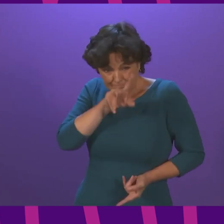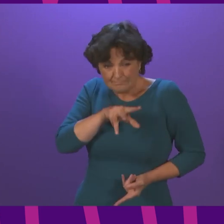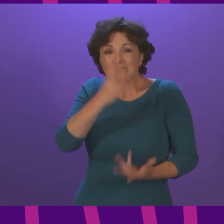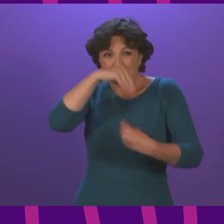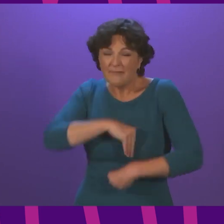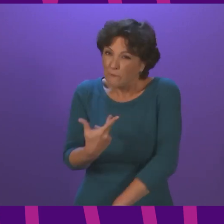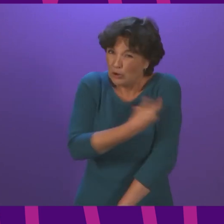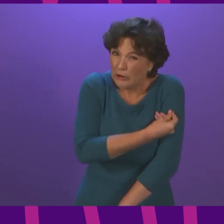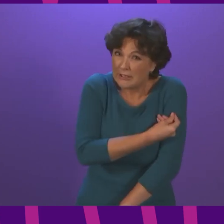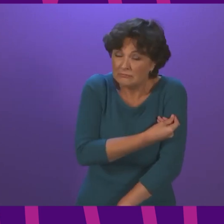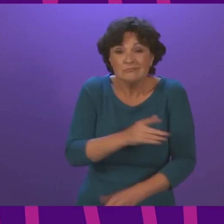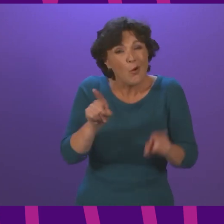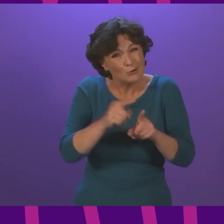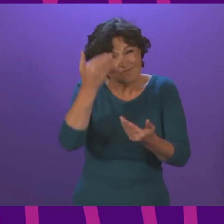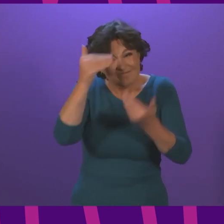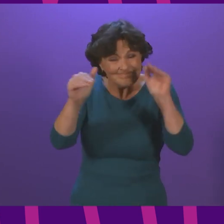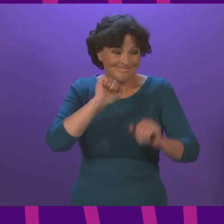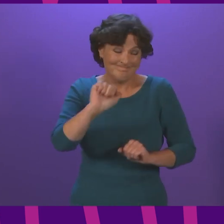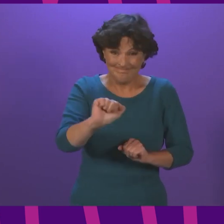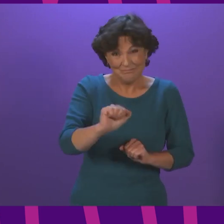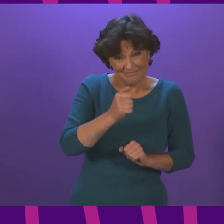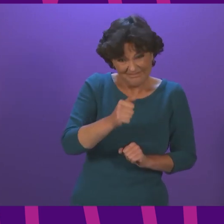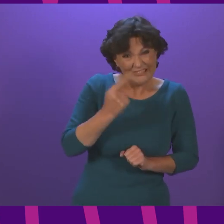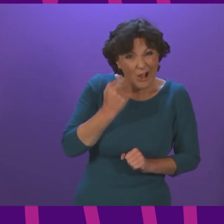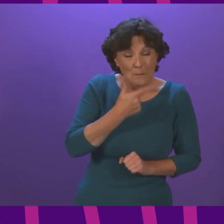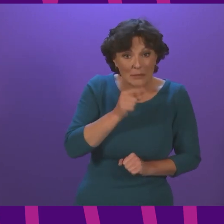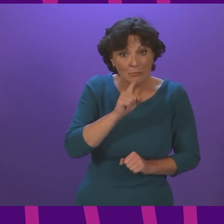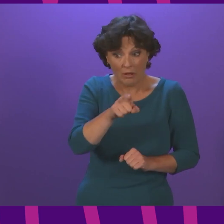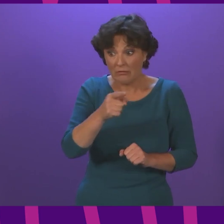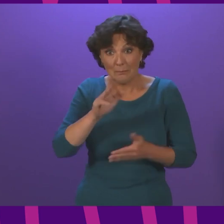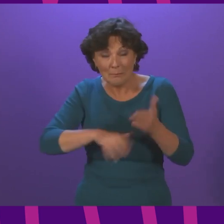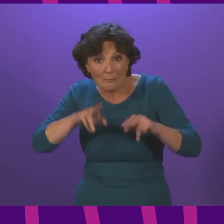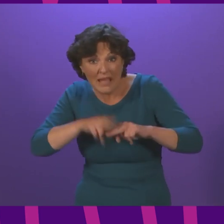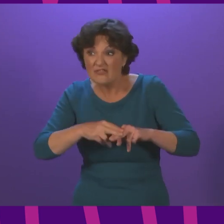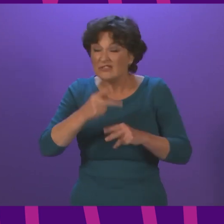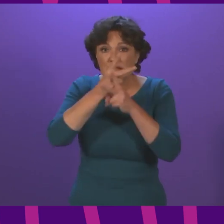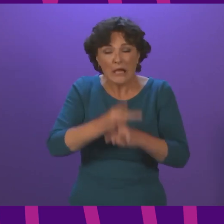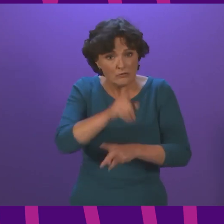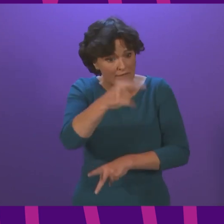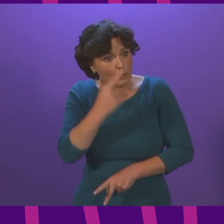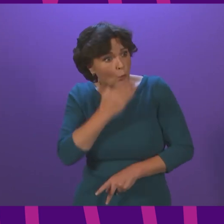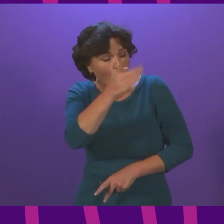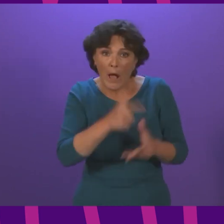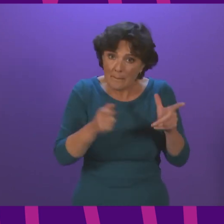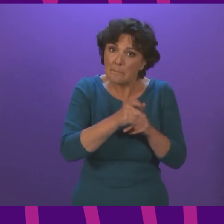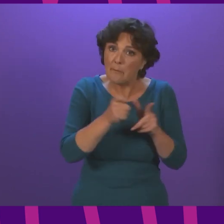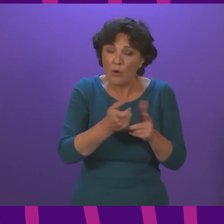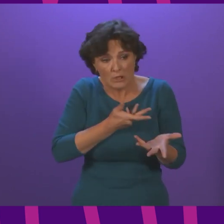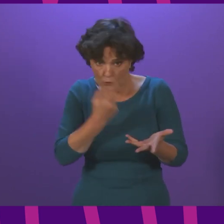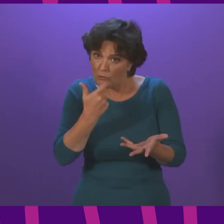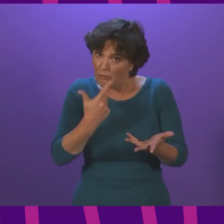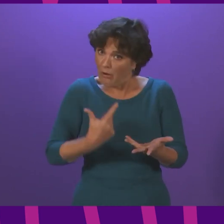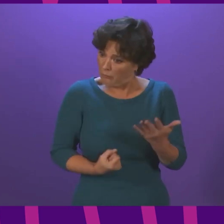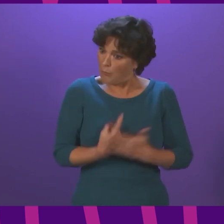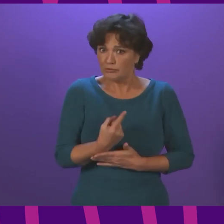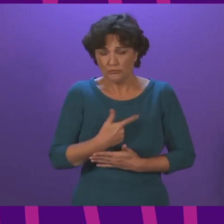those in that age group and their parents and carers that there is also the option of asking further questions when attending an appointment, and I would encourage